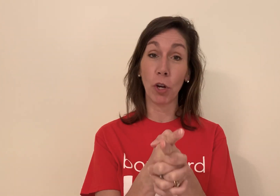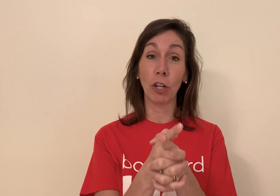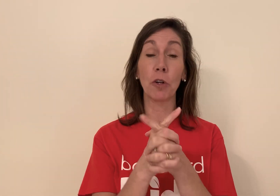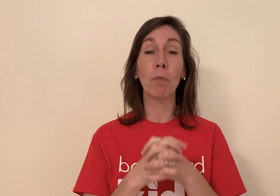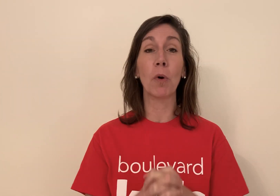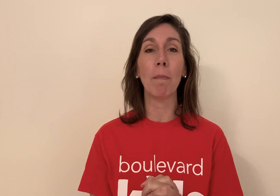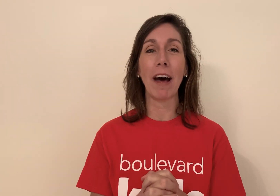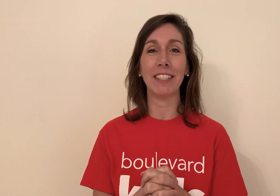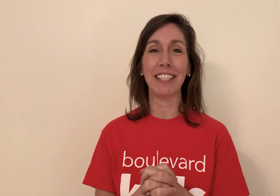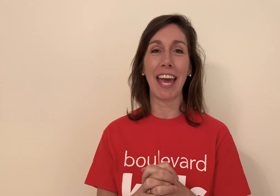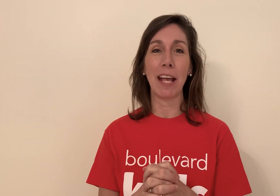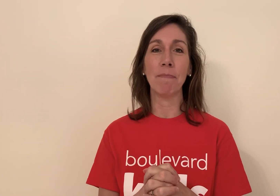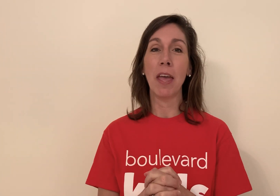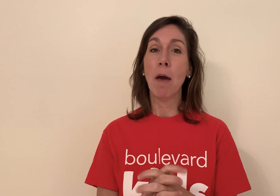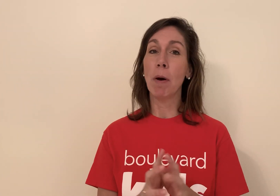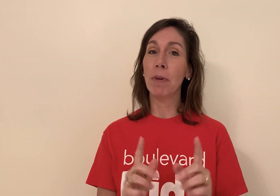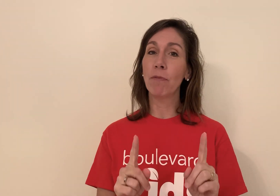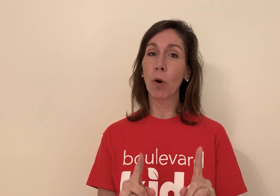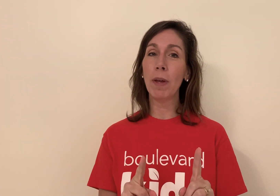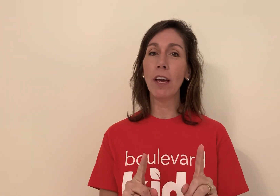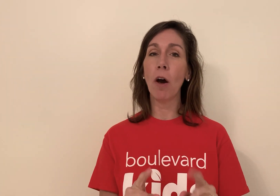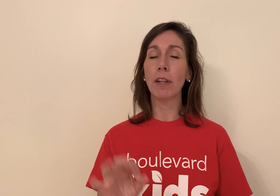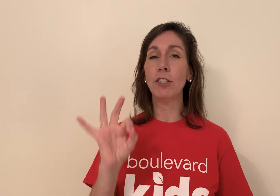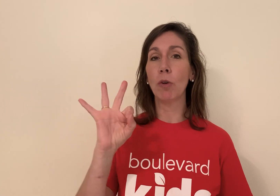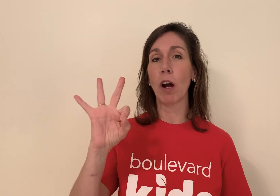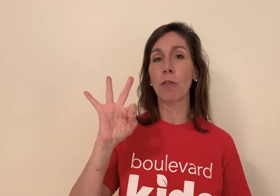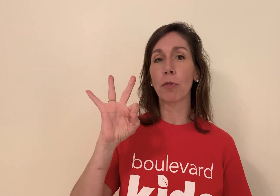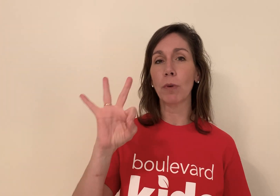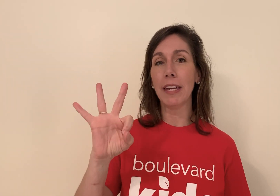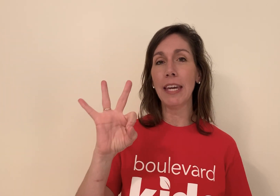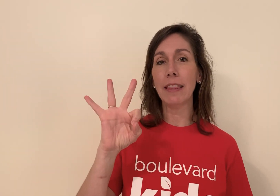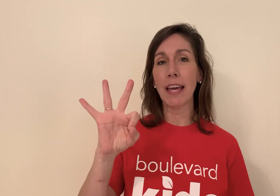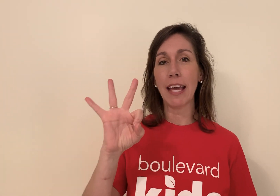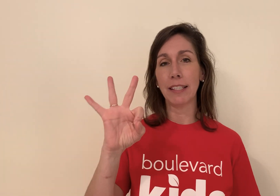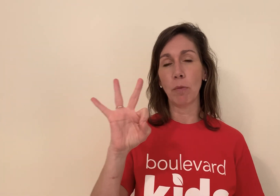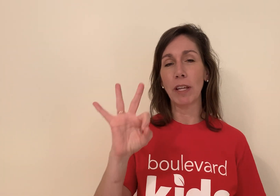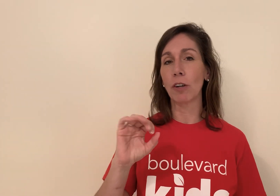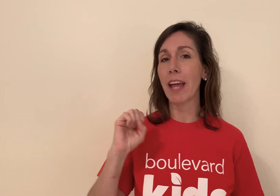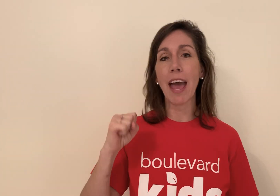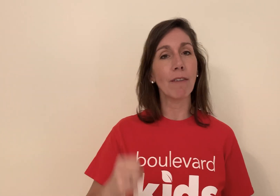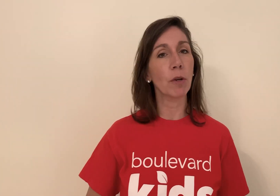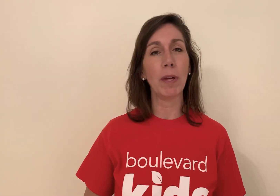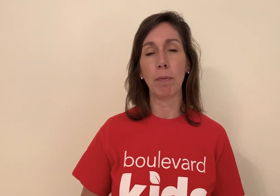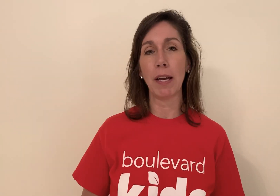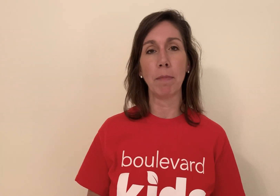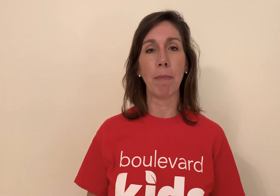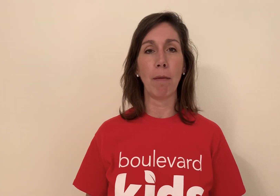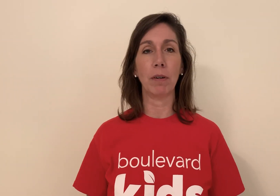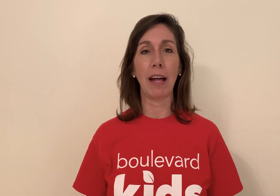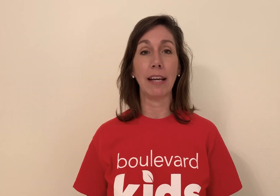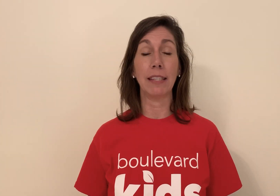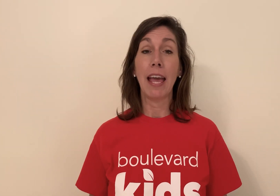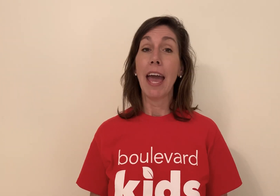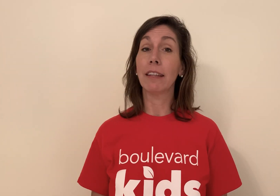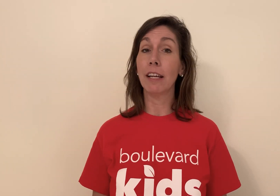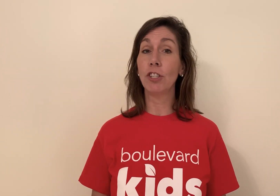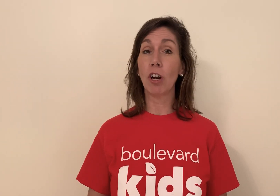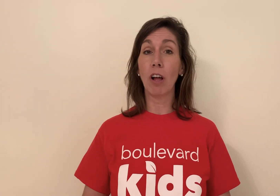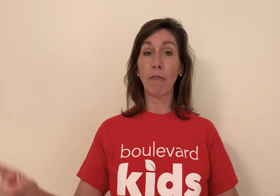we're going to learn more about today. But before we go, let's do our three things that we learn every week we come to Bible class. And let's start off